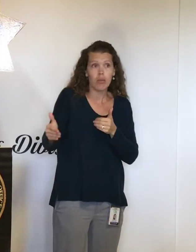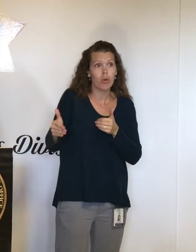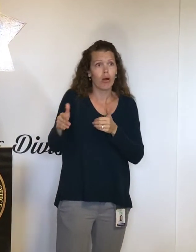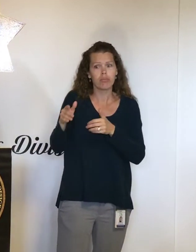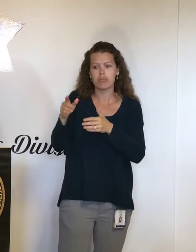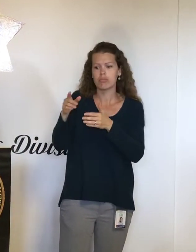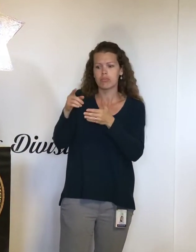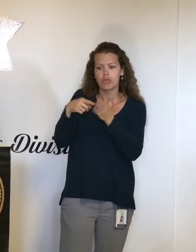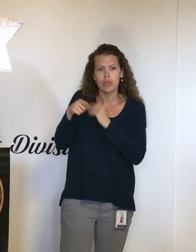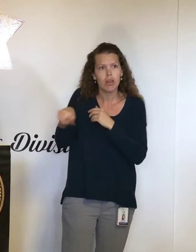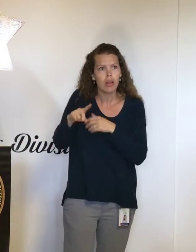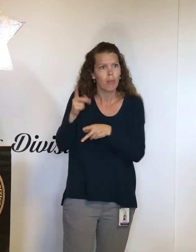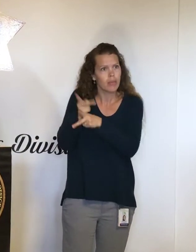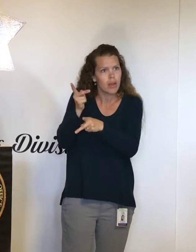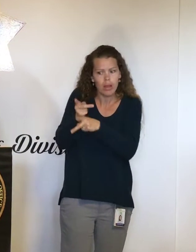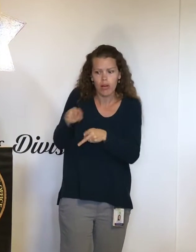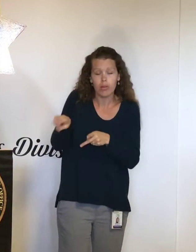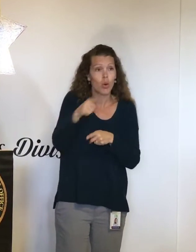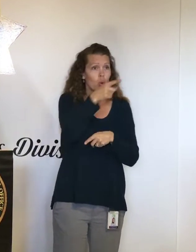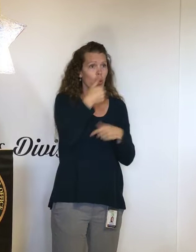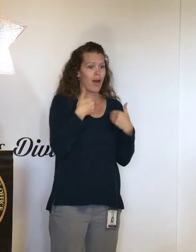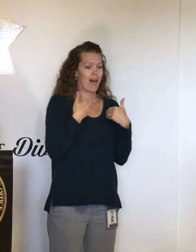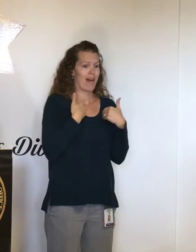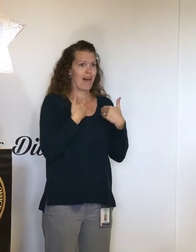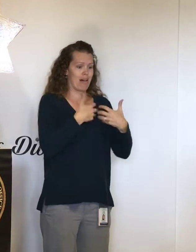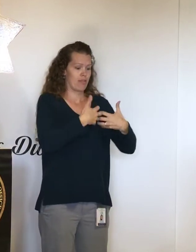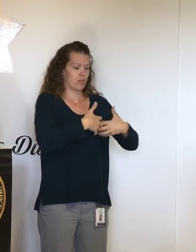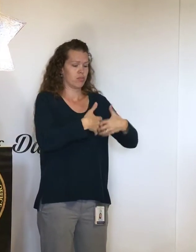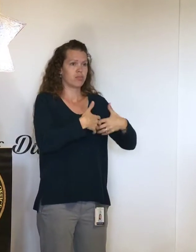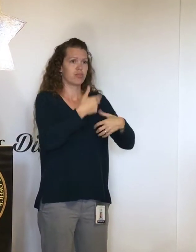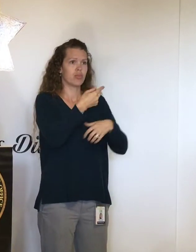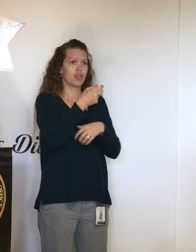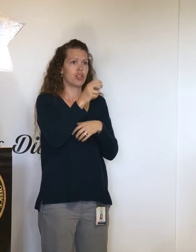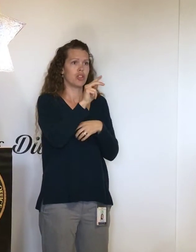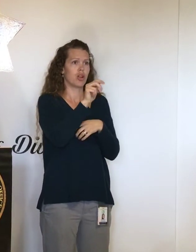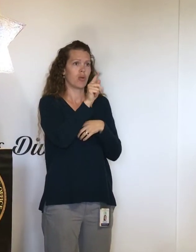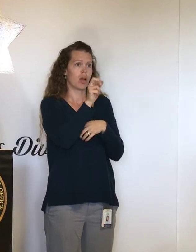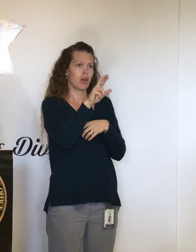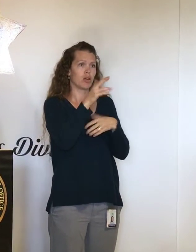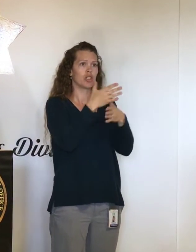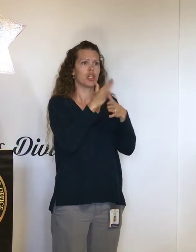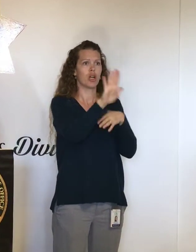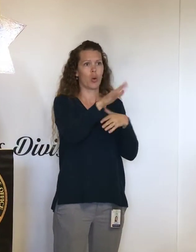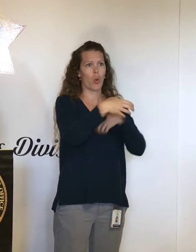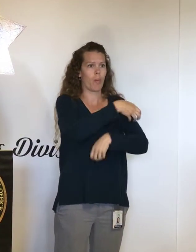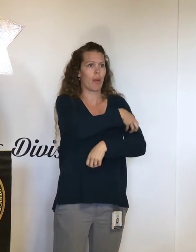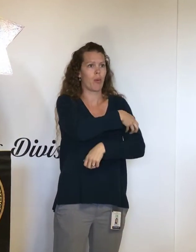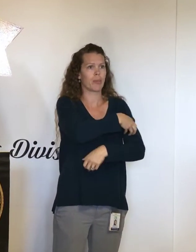And if you have an operational generator, share the power. Thank you.